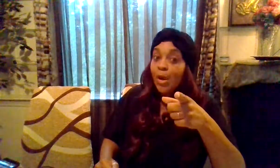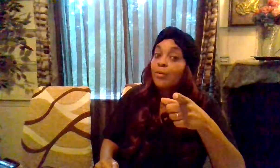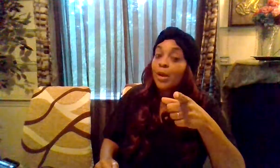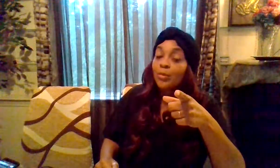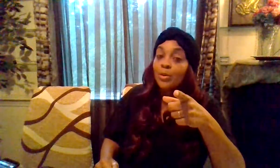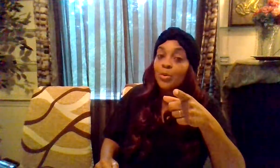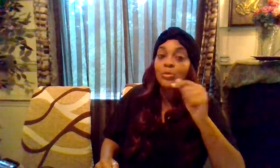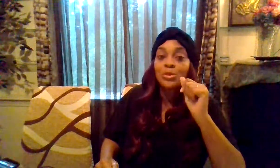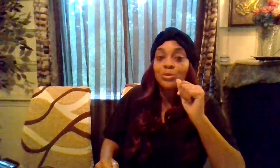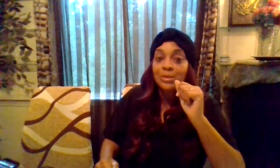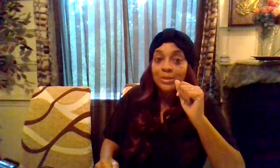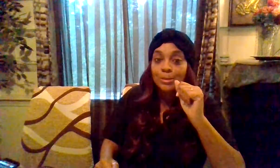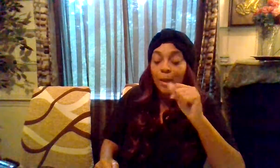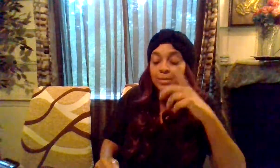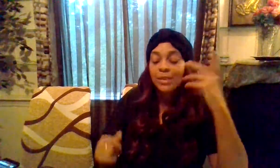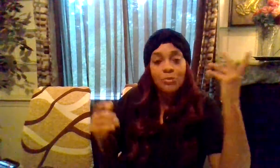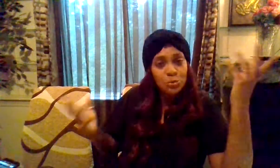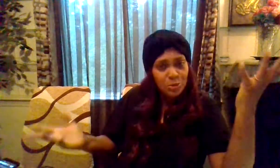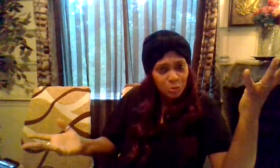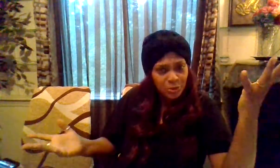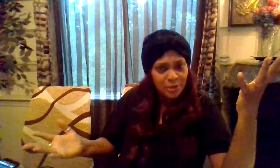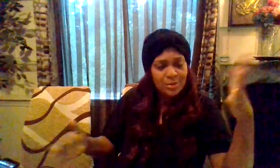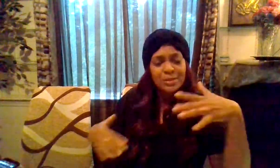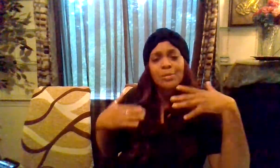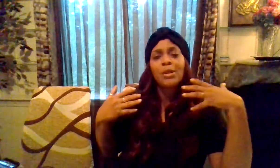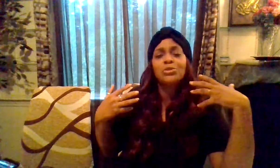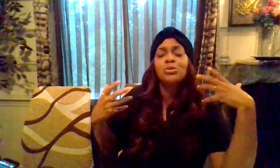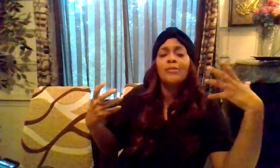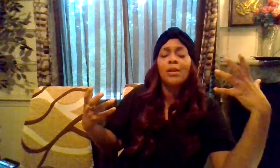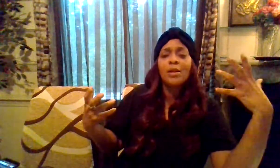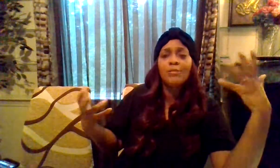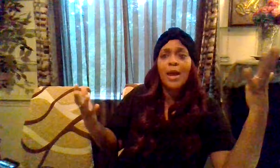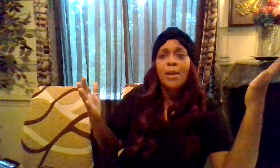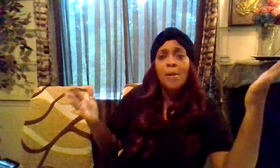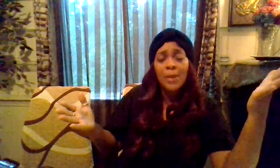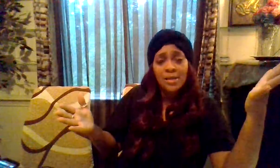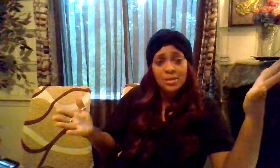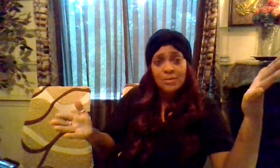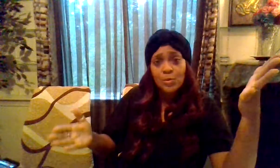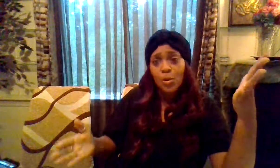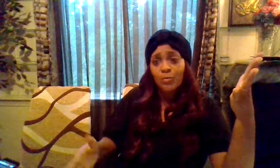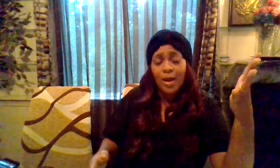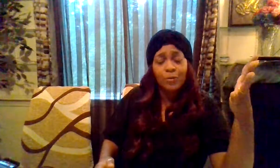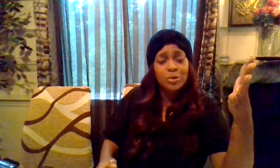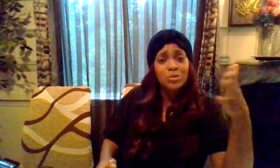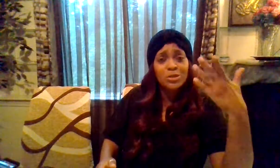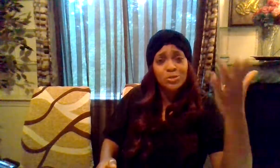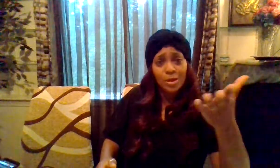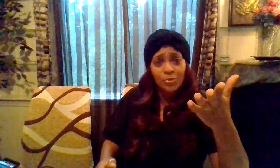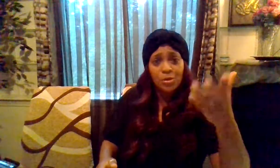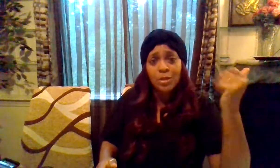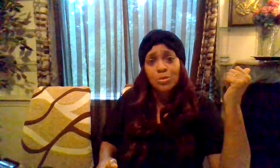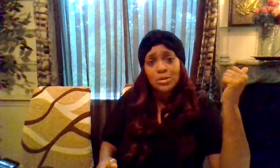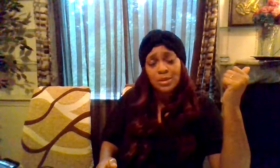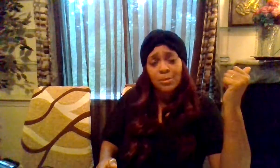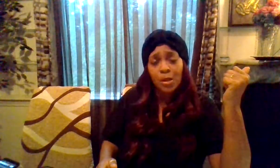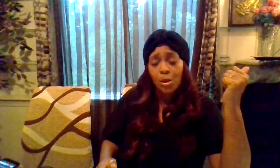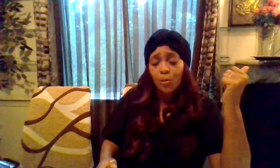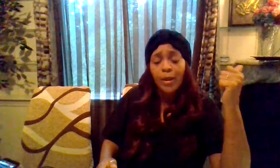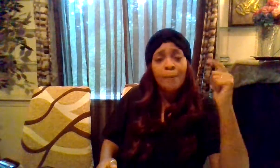around right around the corner when you least expect it even through social distancing make sure you give out love like positivity worldwide frequencies you never know that can really take someone a long way